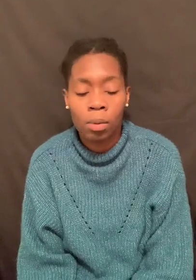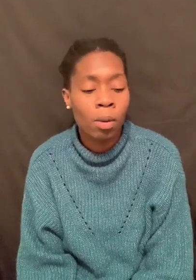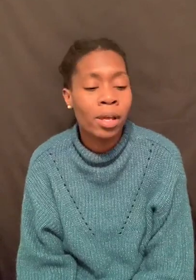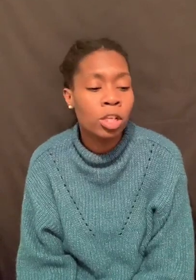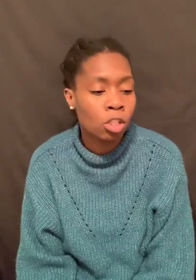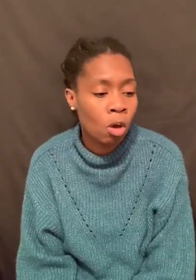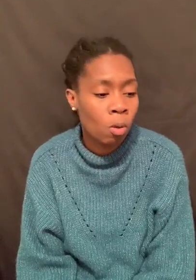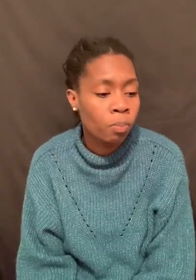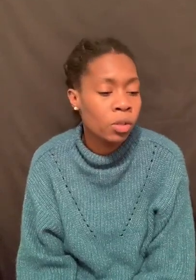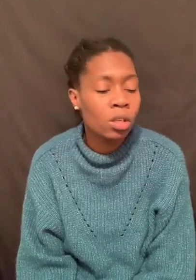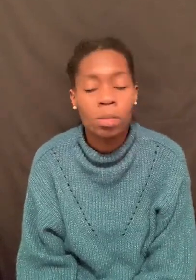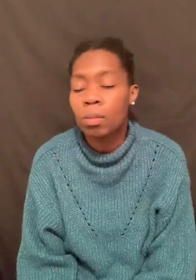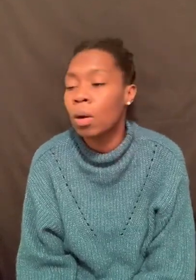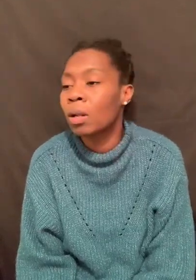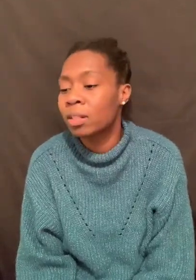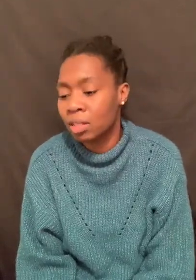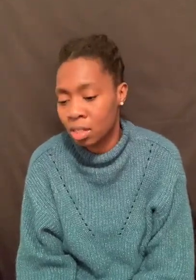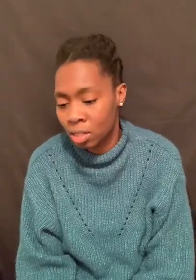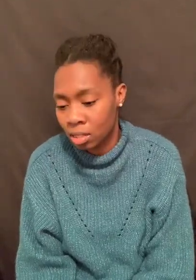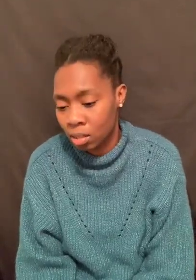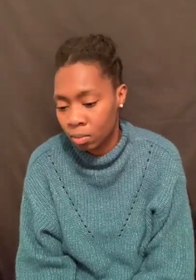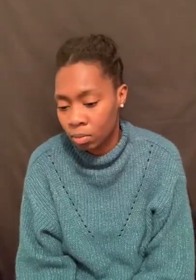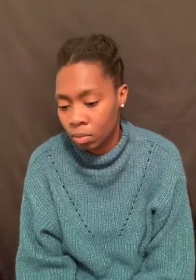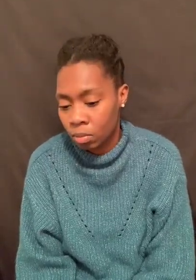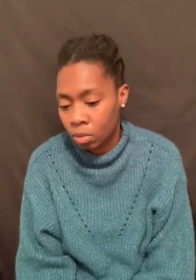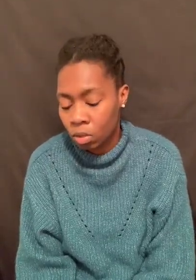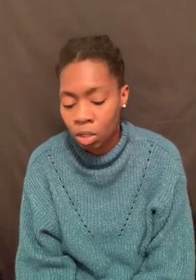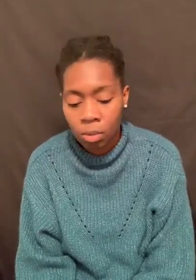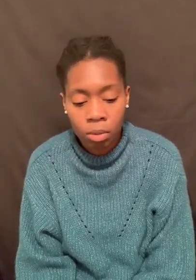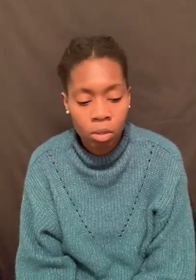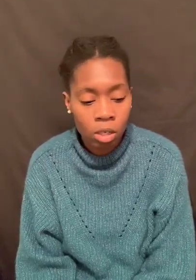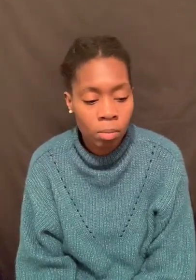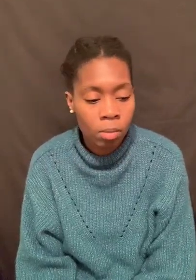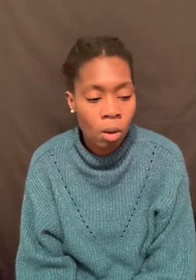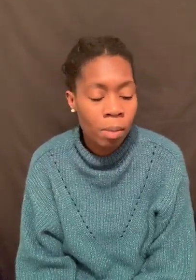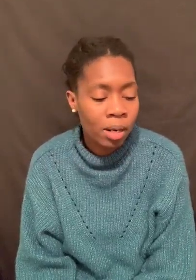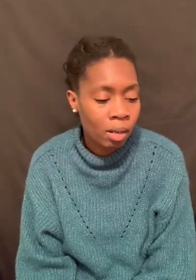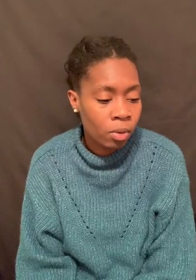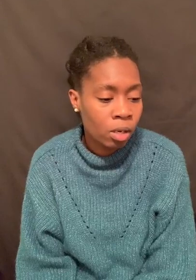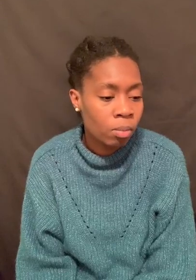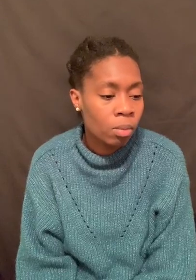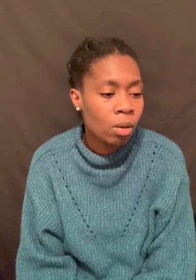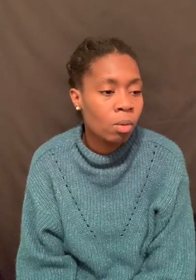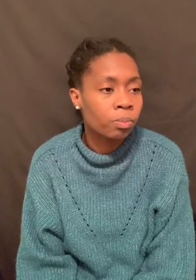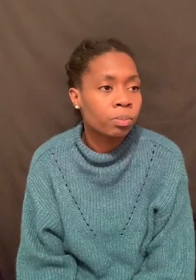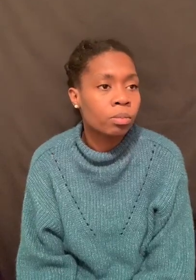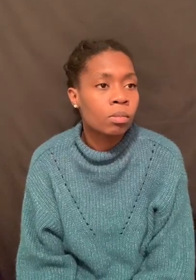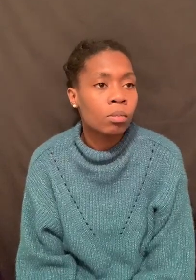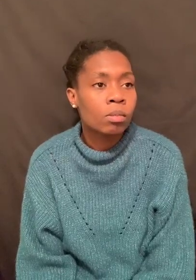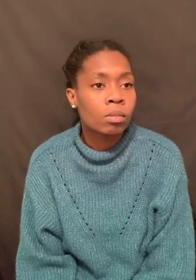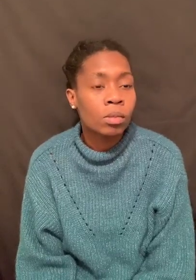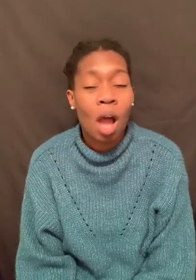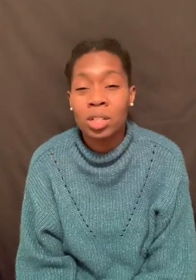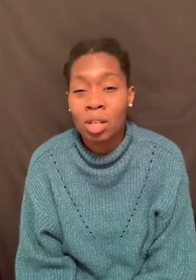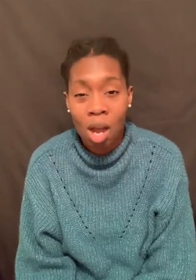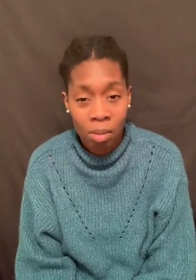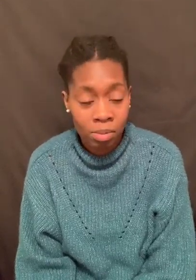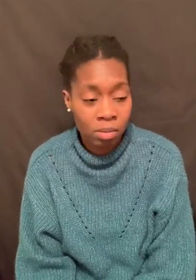You're going to promote Keisha Cole. You're going to promote Alicia Keys. You're going to promote Eminem. You're going to promote Tasha Cobbs.